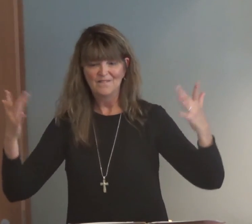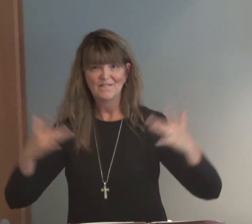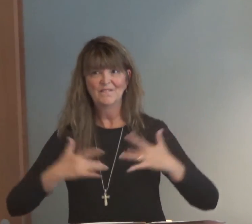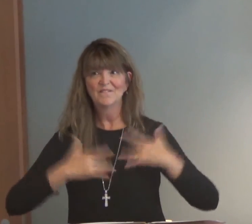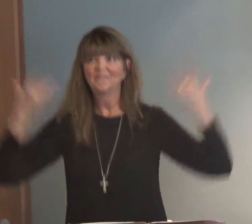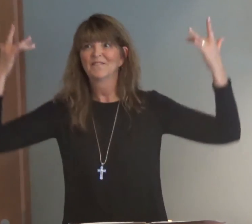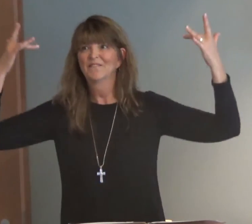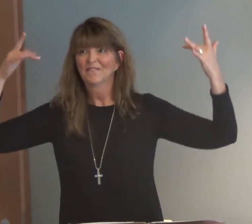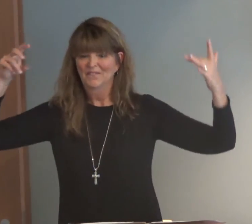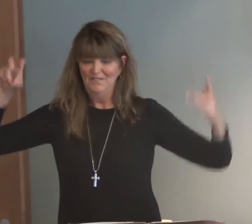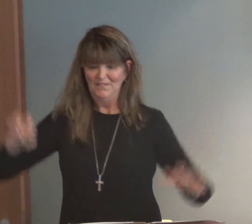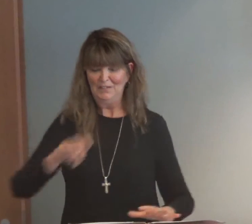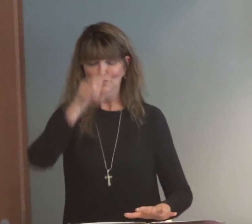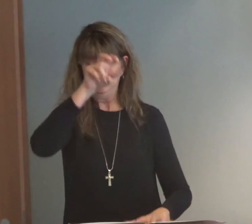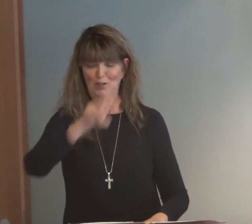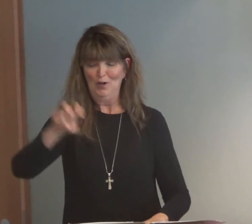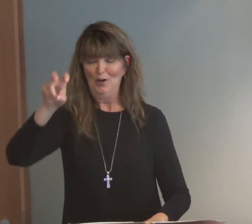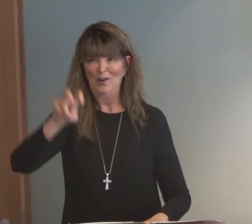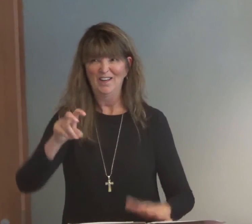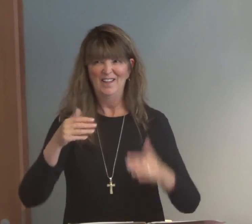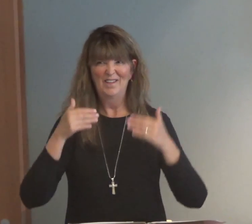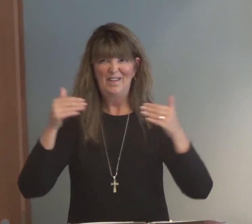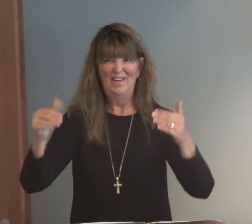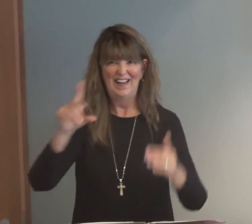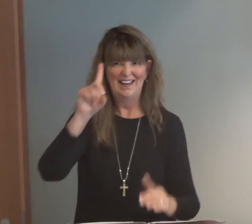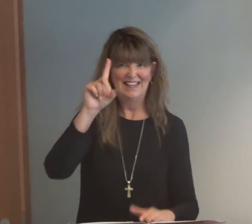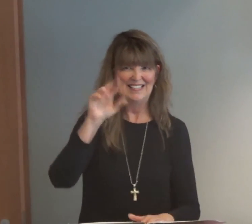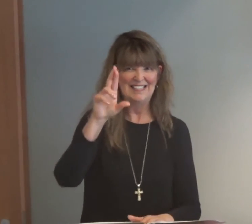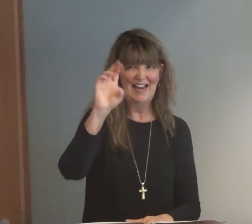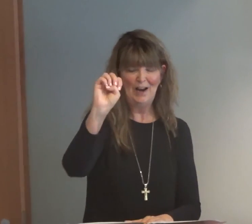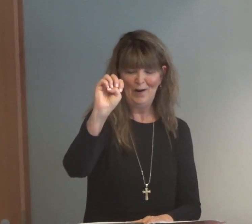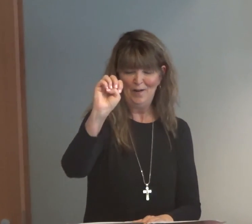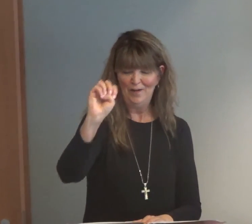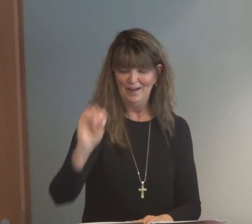Life is an adventure. Future. Dare it.